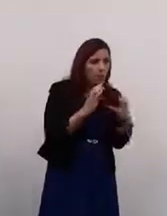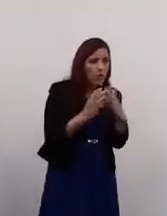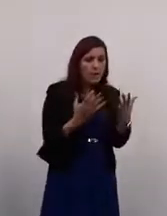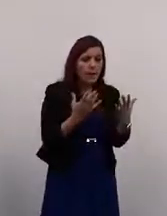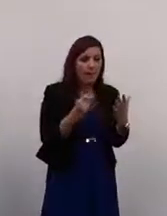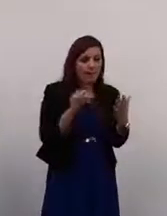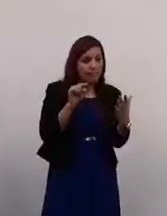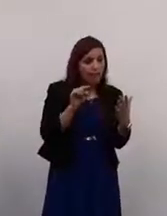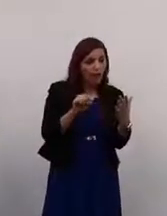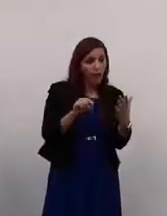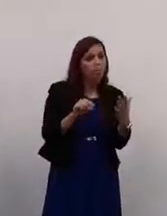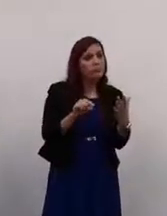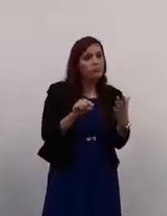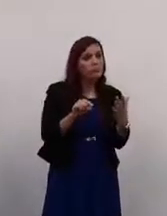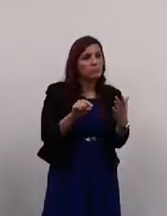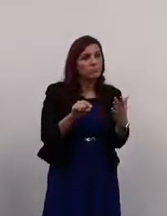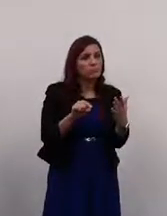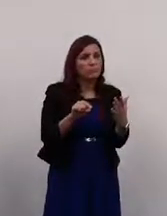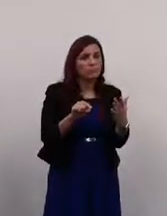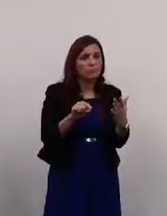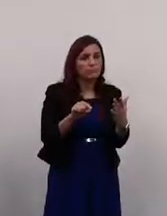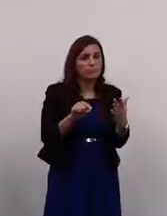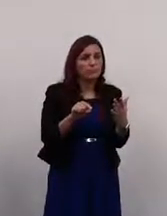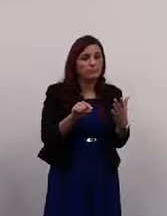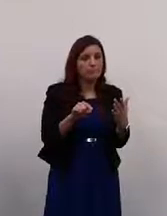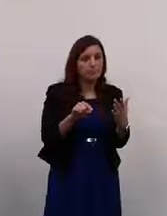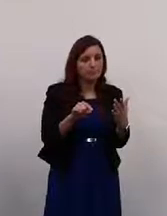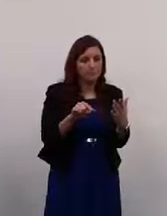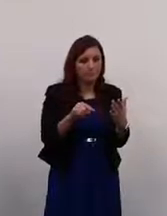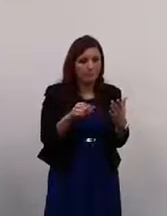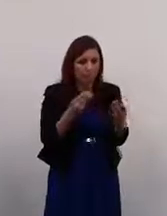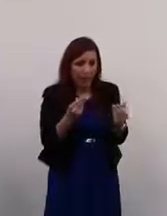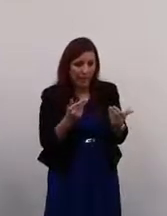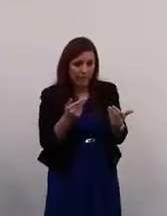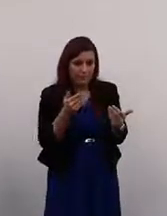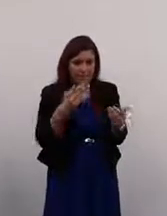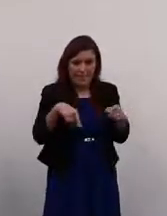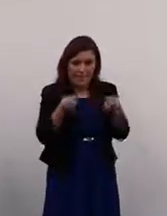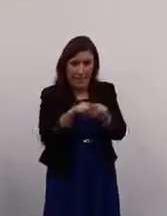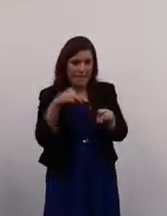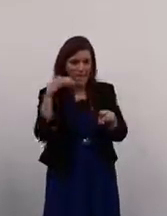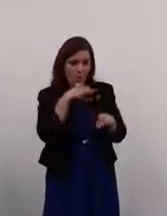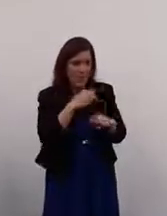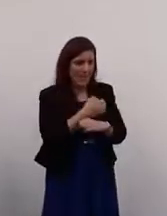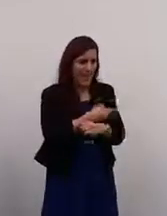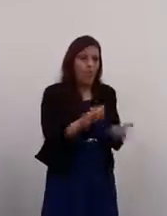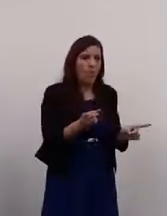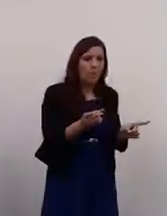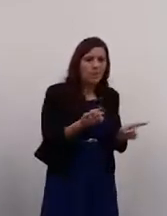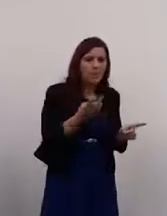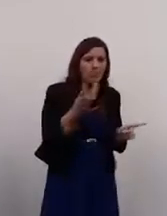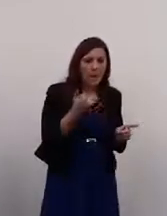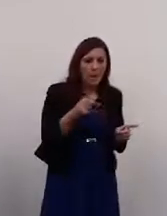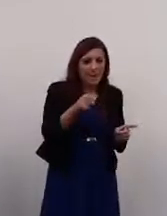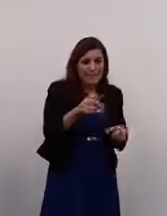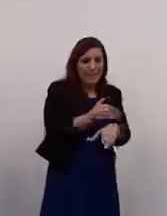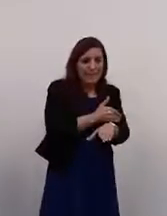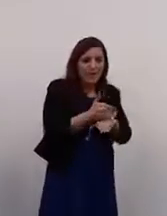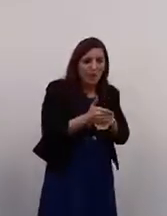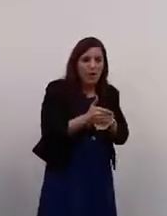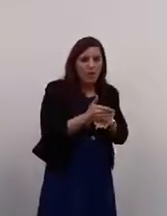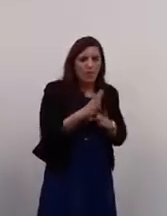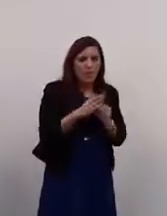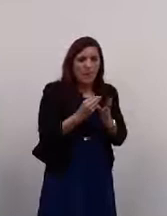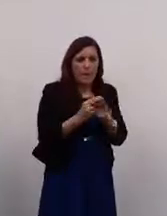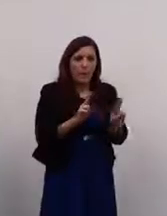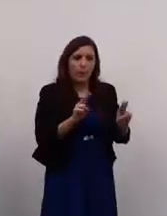that their custom and their money is as important as anybody else's. And I think this is the start of something